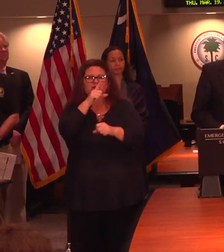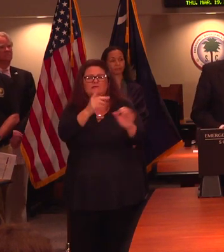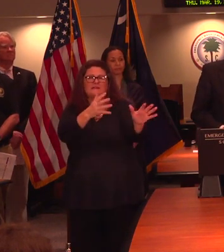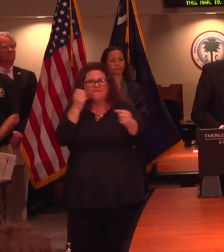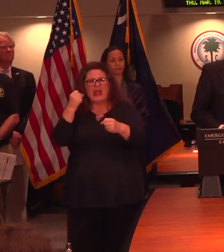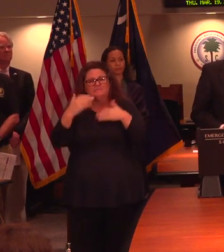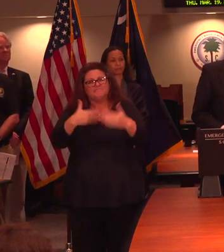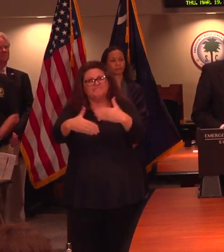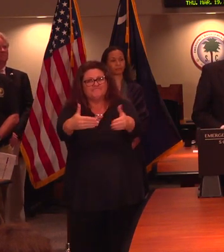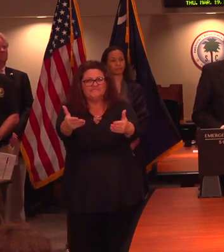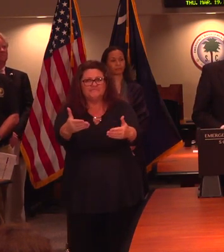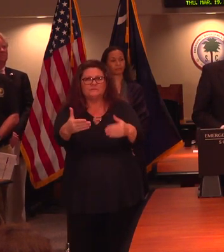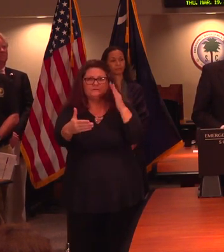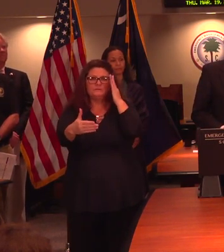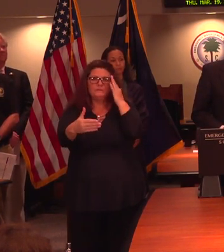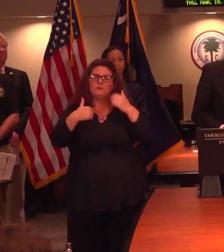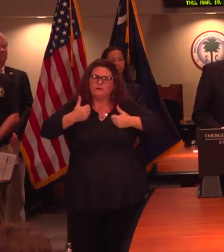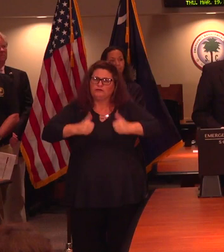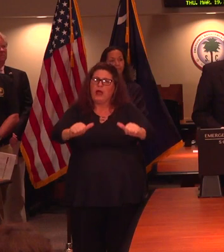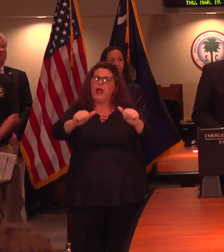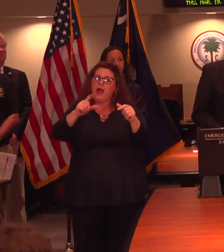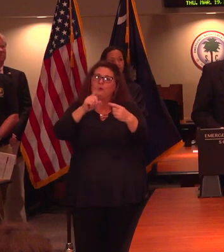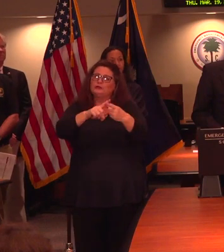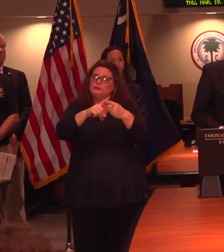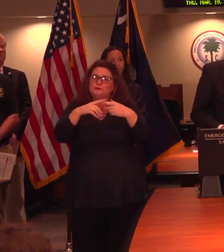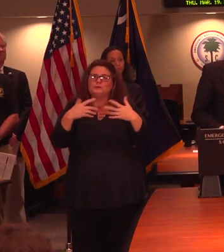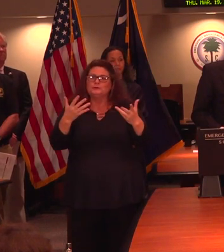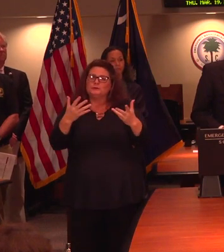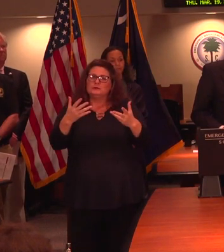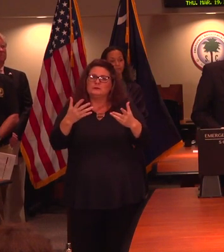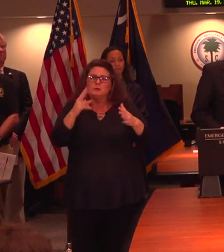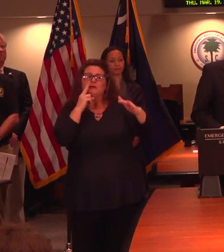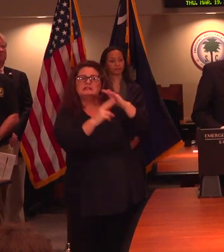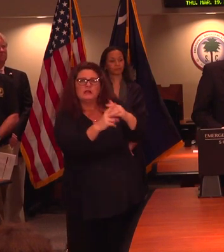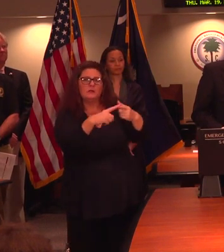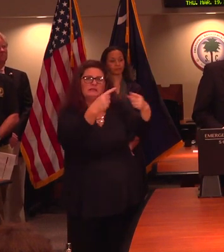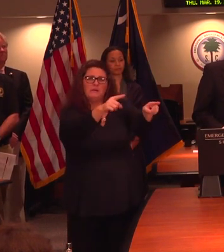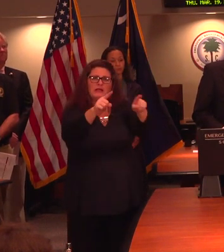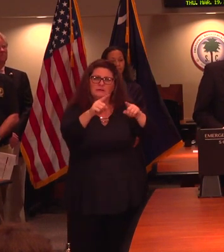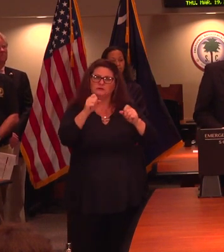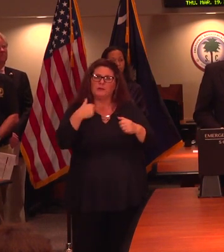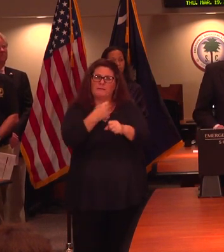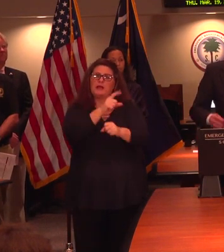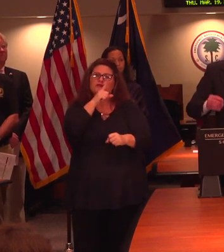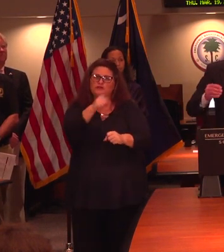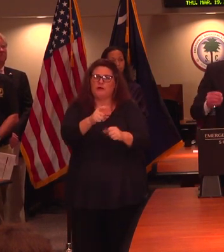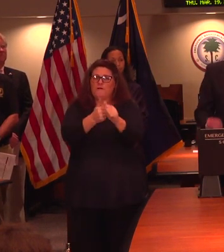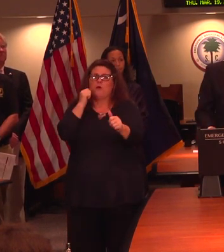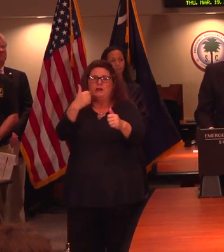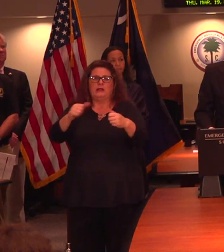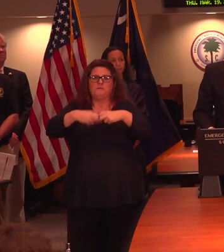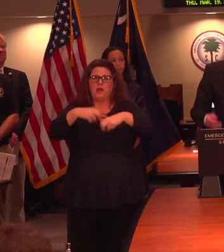necessary. And we are staying ahead of it. But we need the cooperation of every single citizen. If you don't need to go